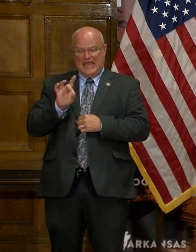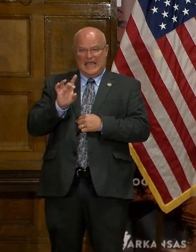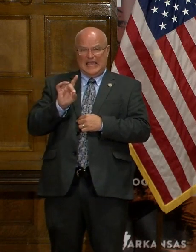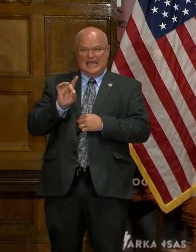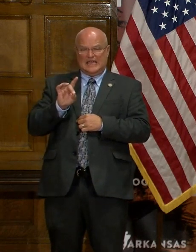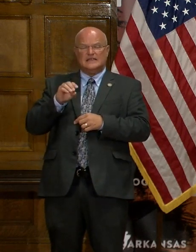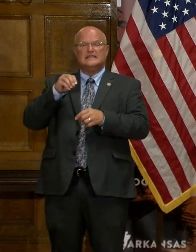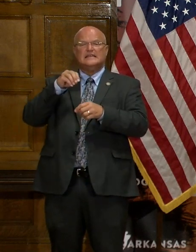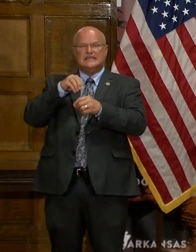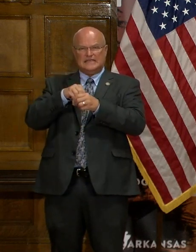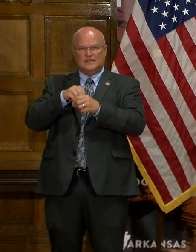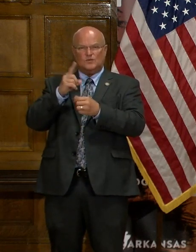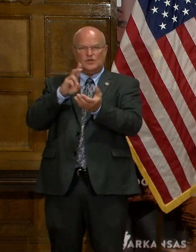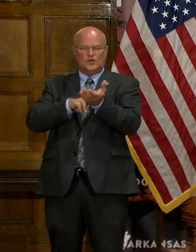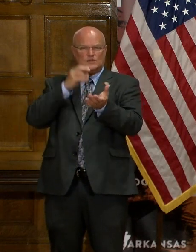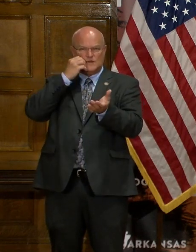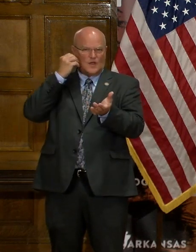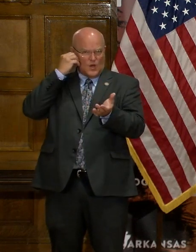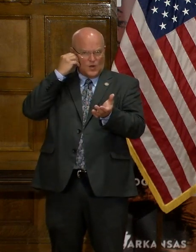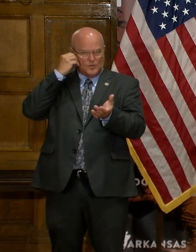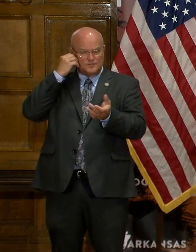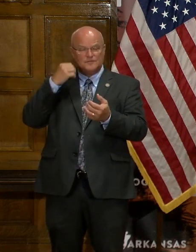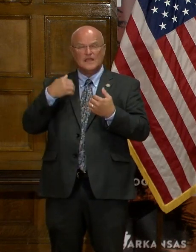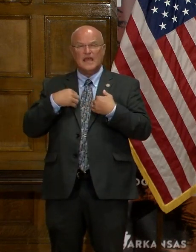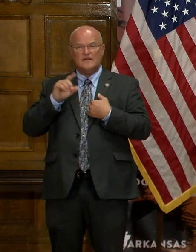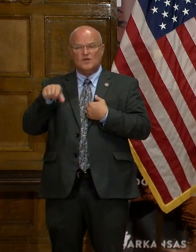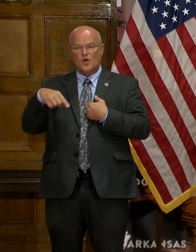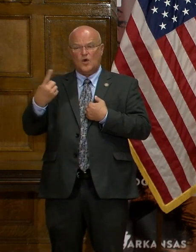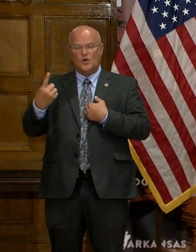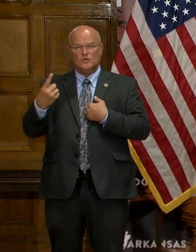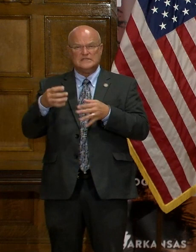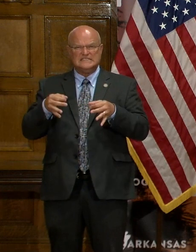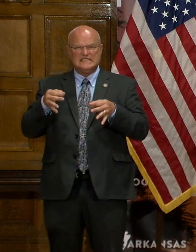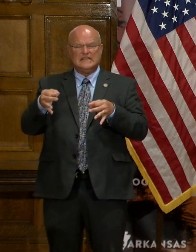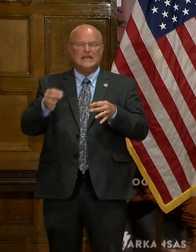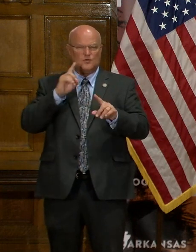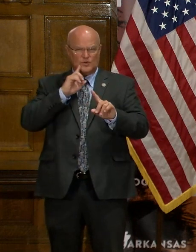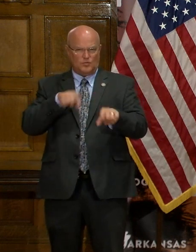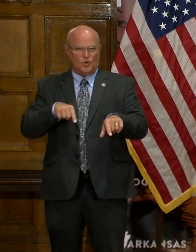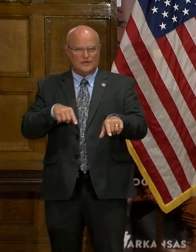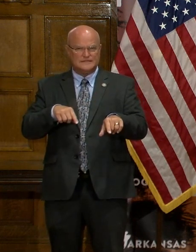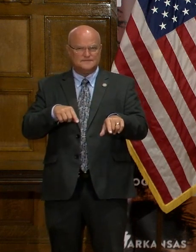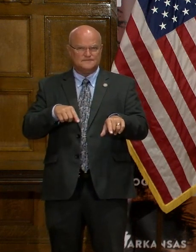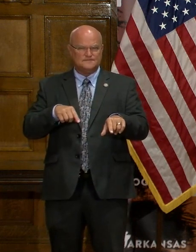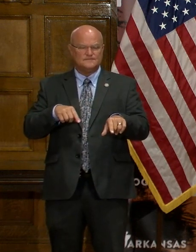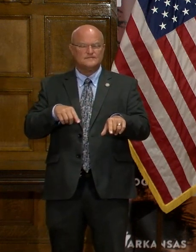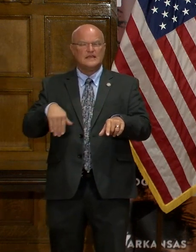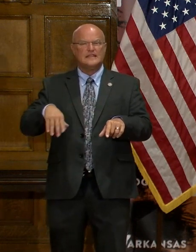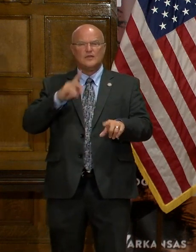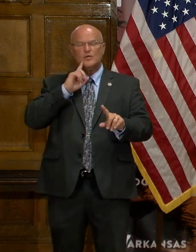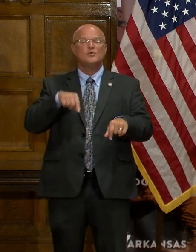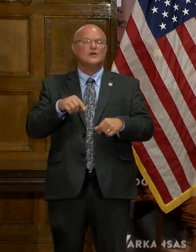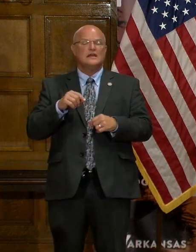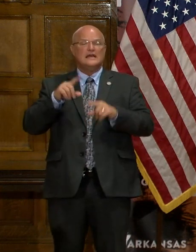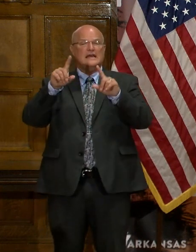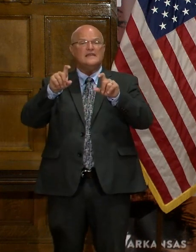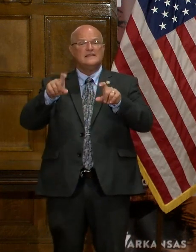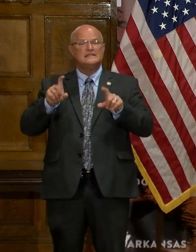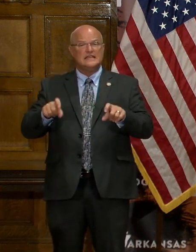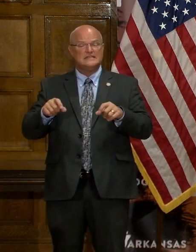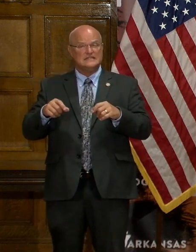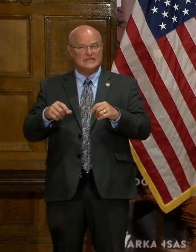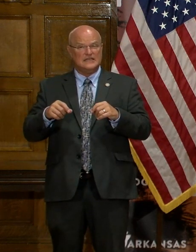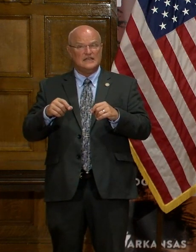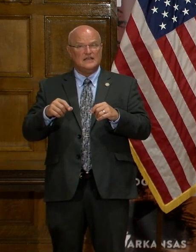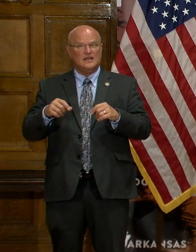nursing homes occurred there. We have only a single delayed report. The testing has been